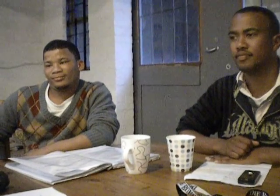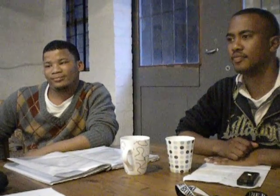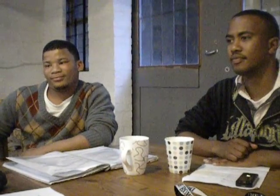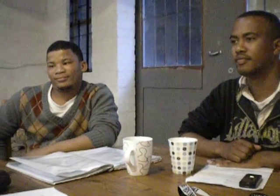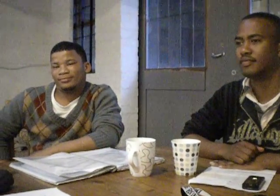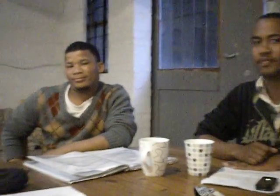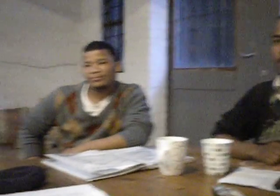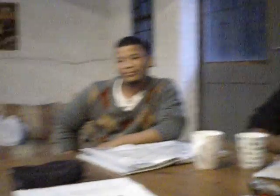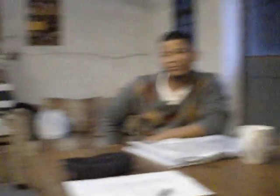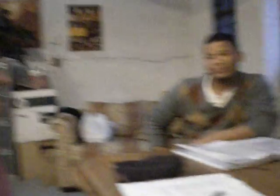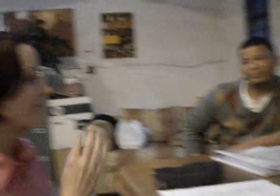Fantastic.